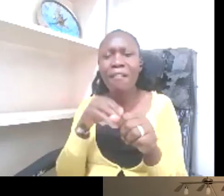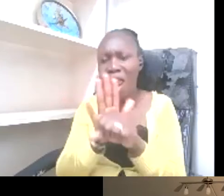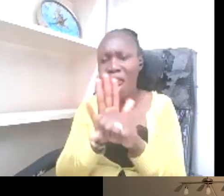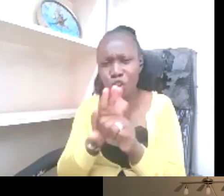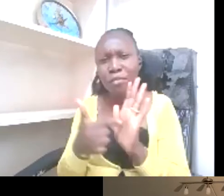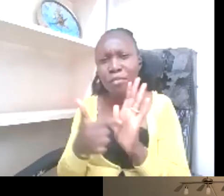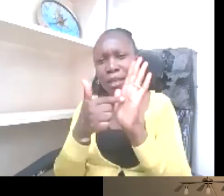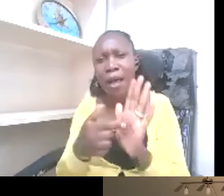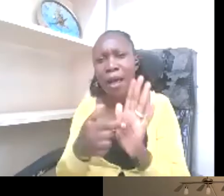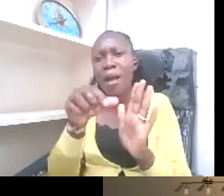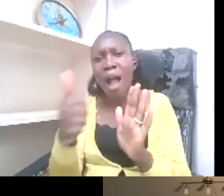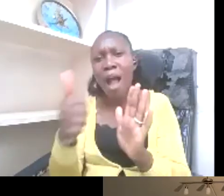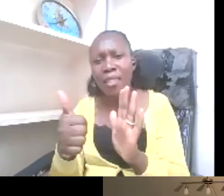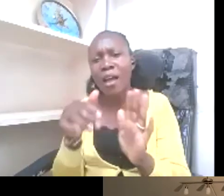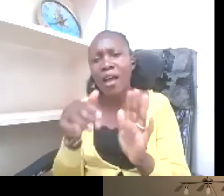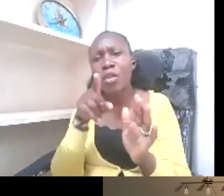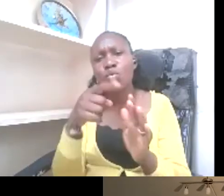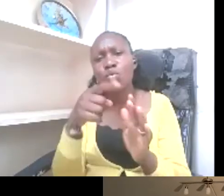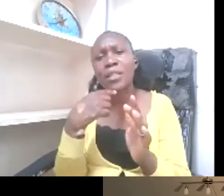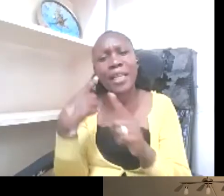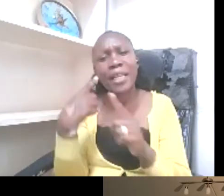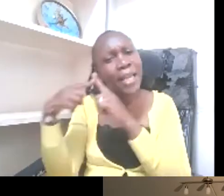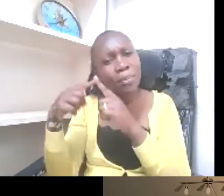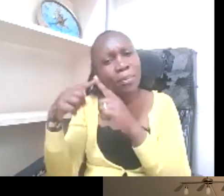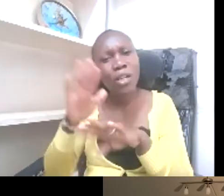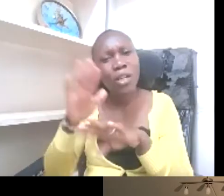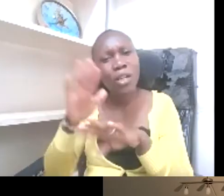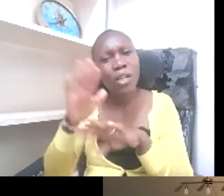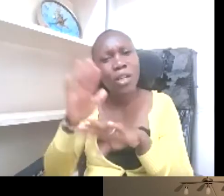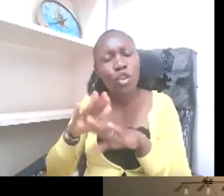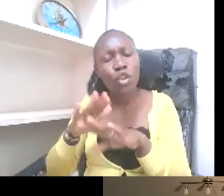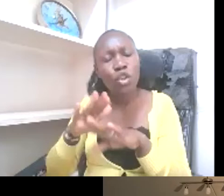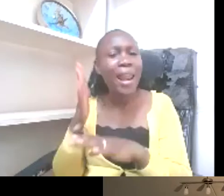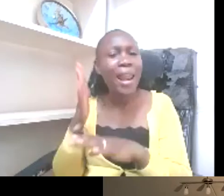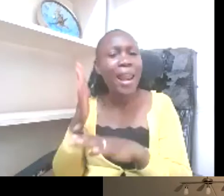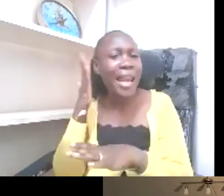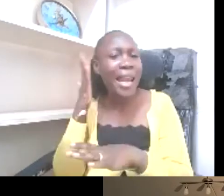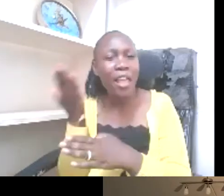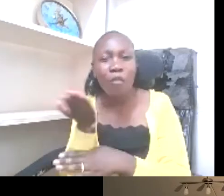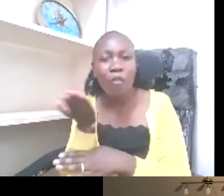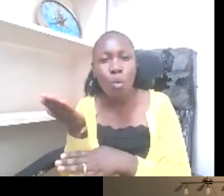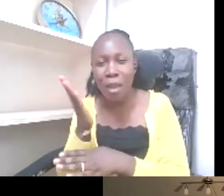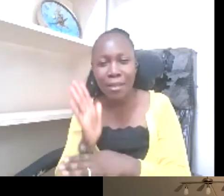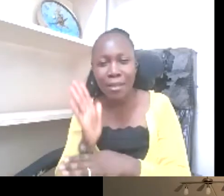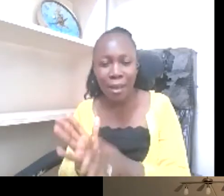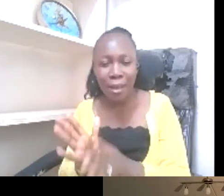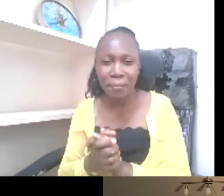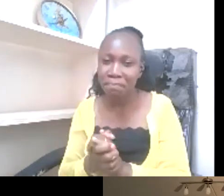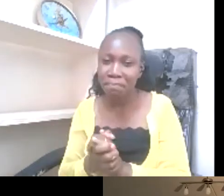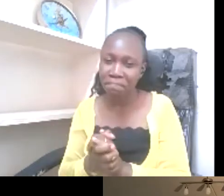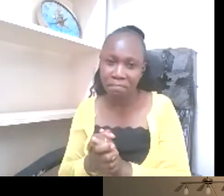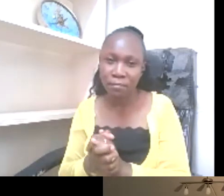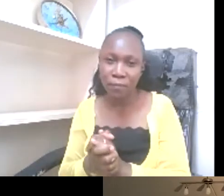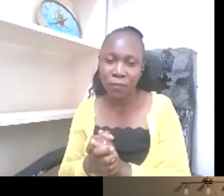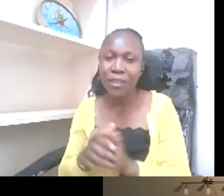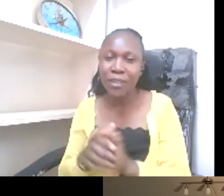if there'd be, I was going to say hearing impaired because I thought it was a good term and now